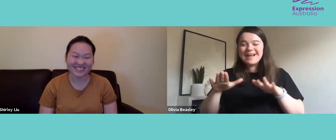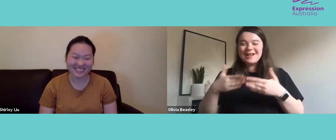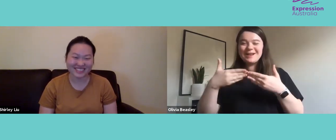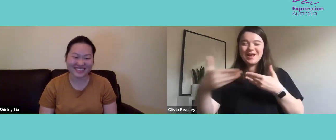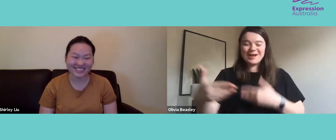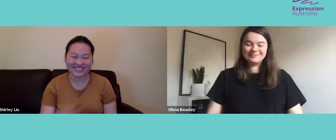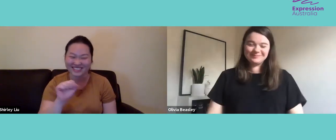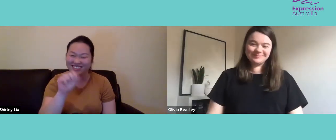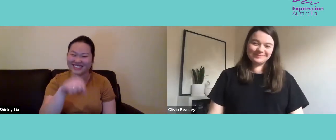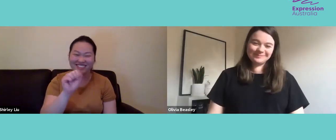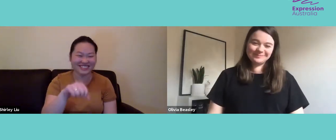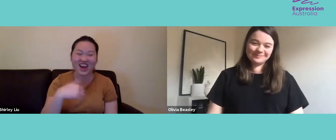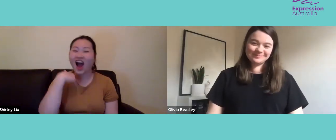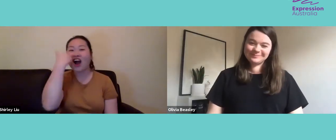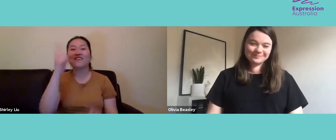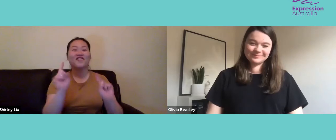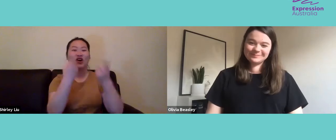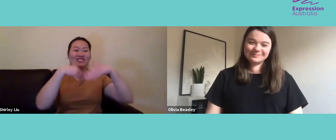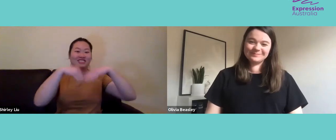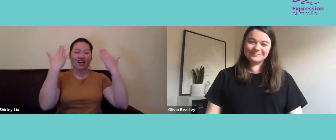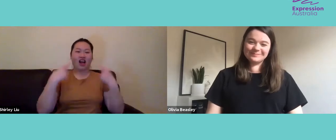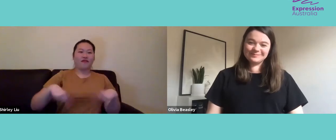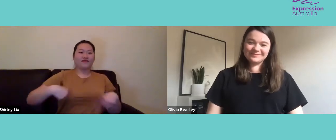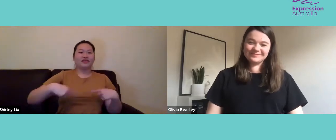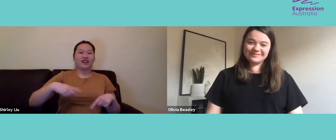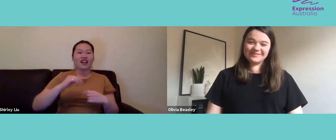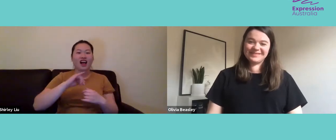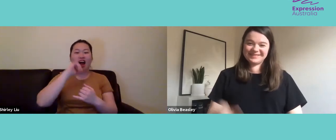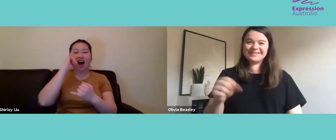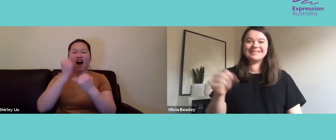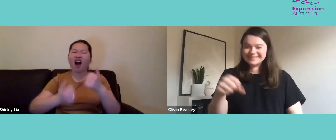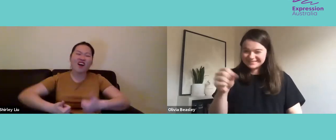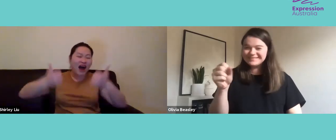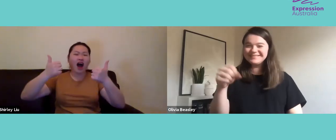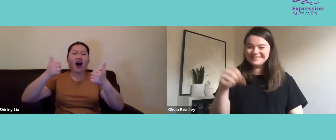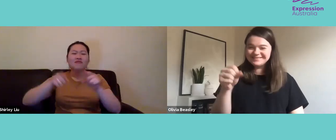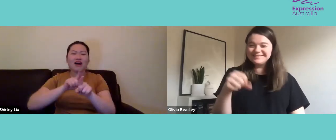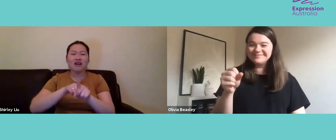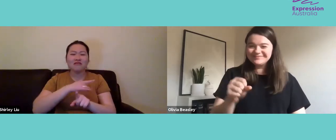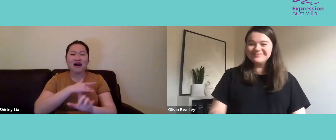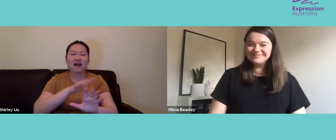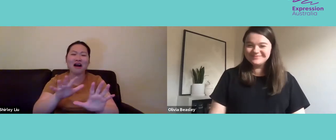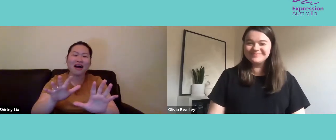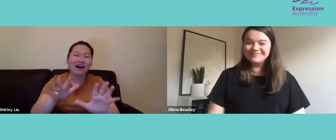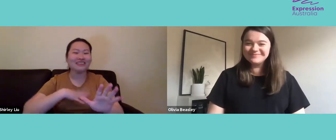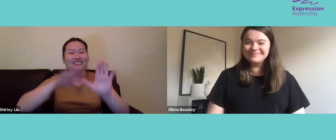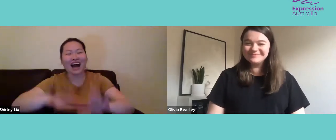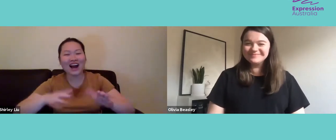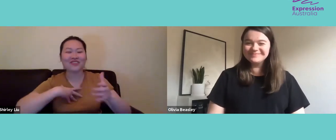longer. Yes. At first, you're a bit nervous when you arrive at the camp, but